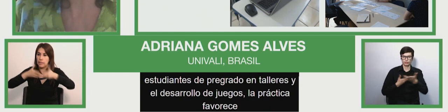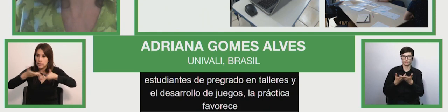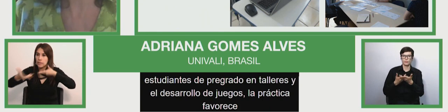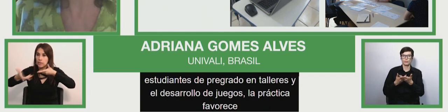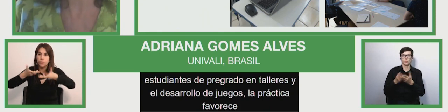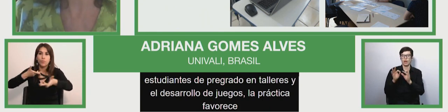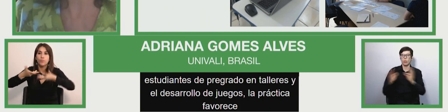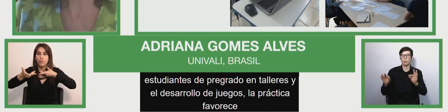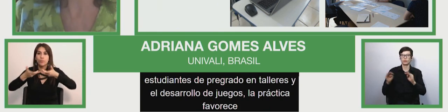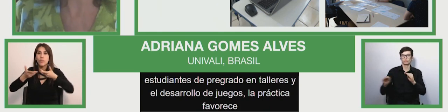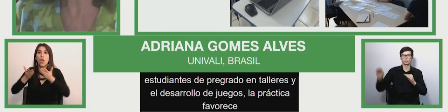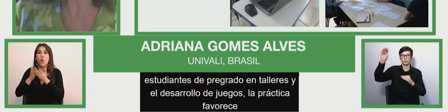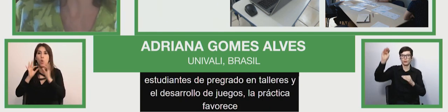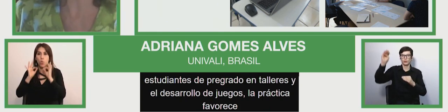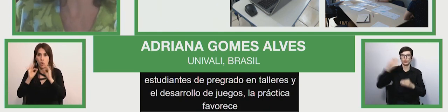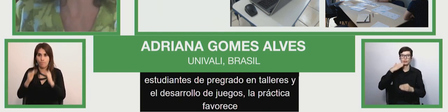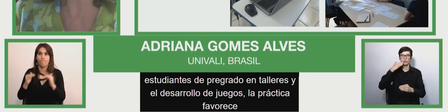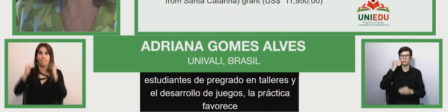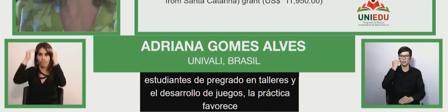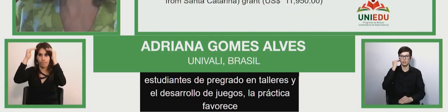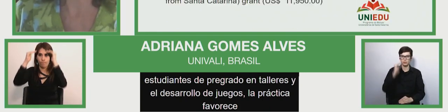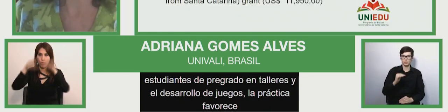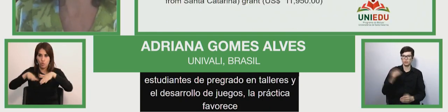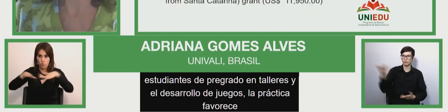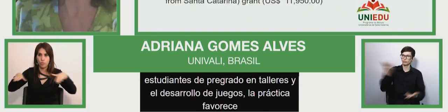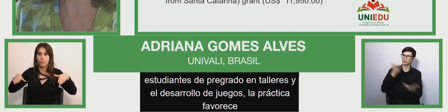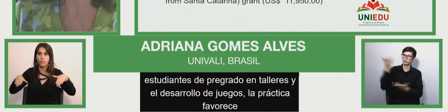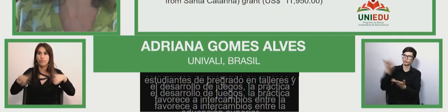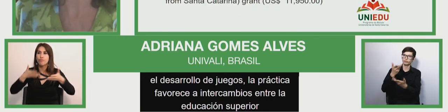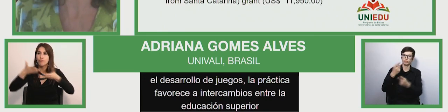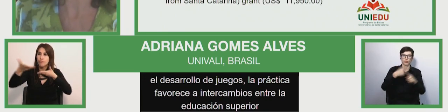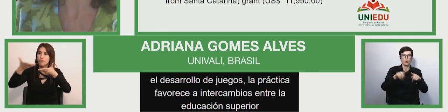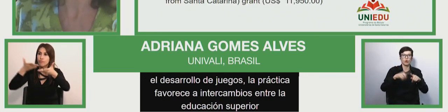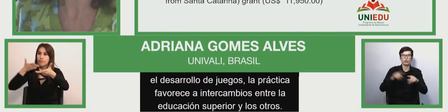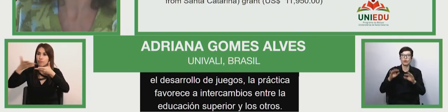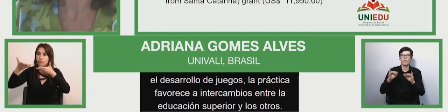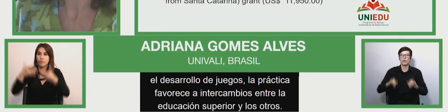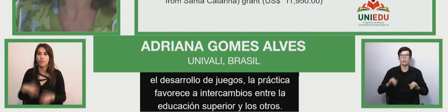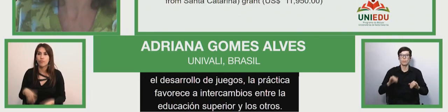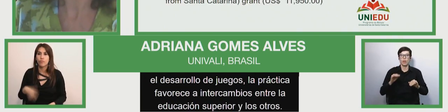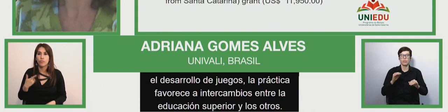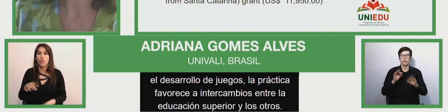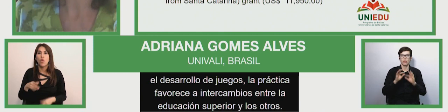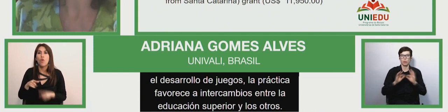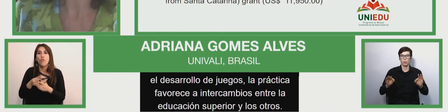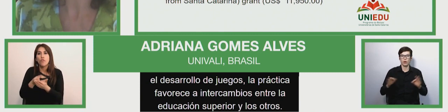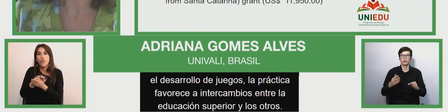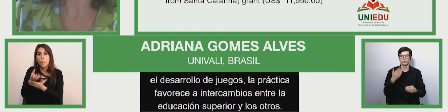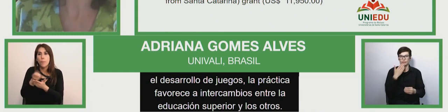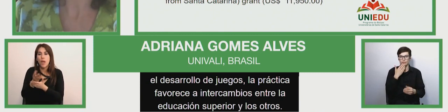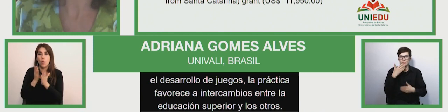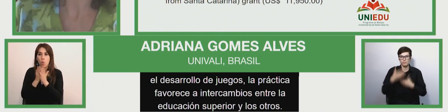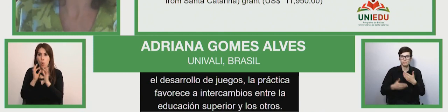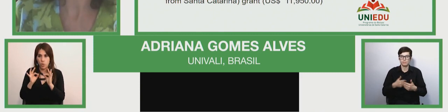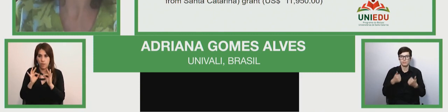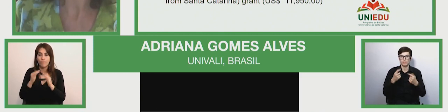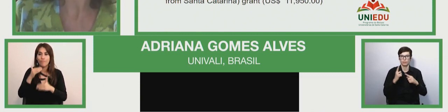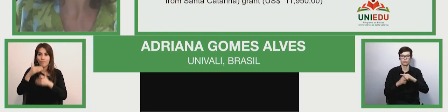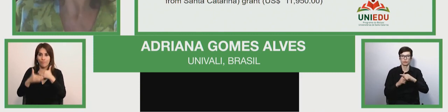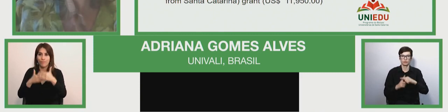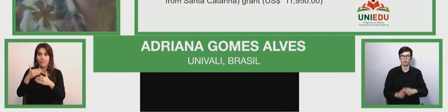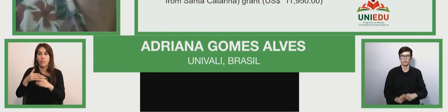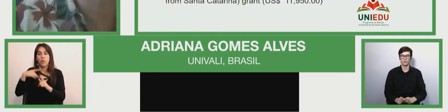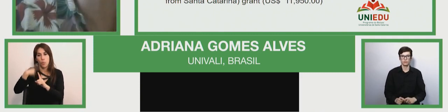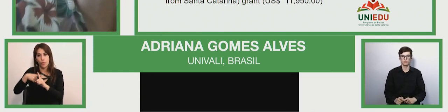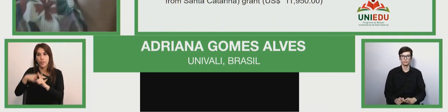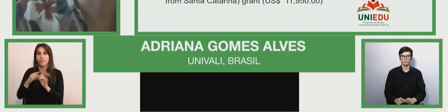games the practice the favors interdisciplinarity and the exchange between higher education and basic education